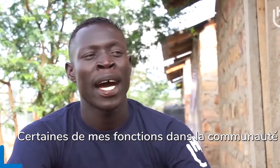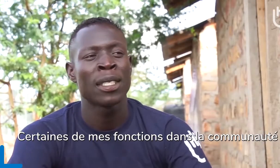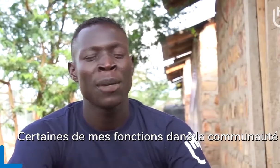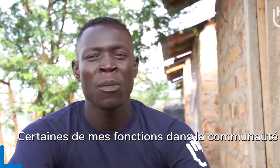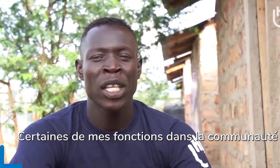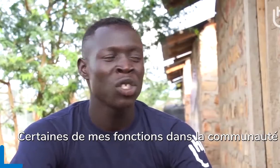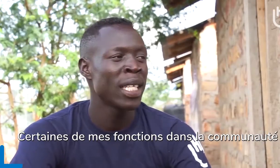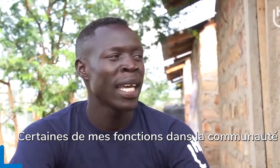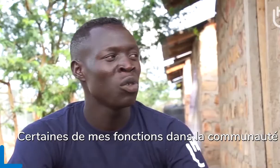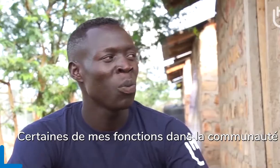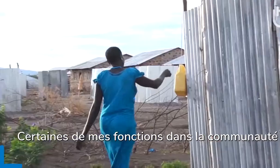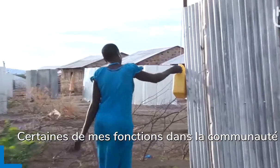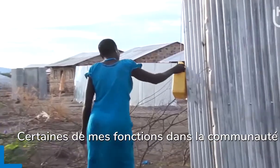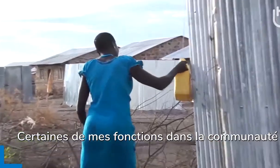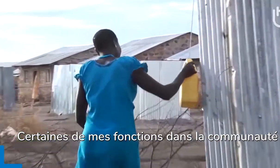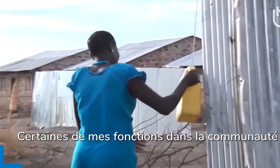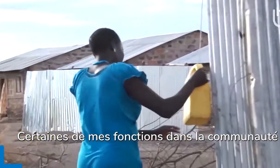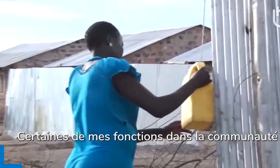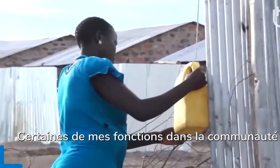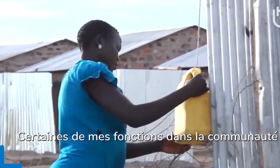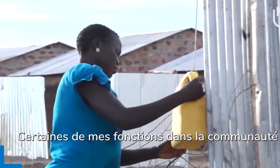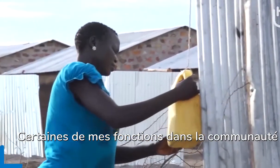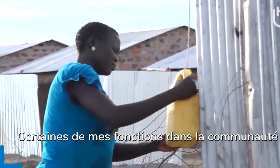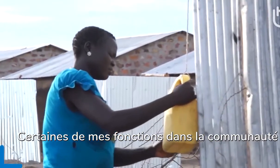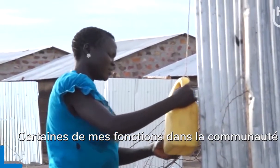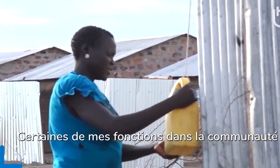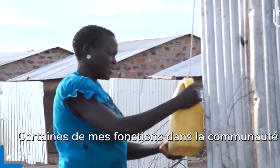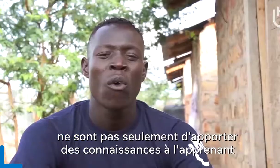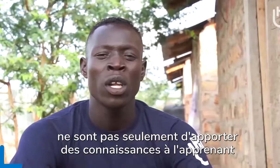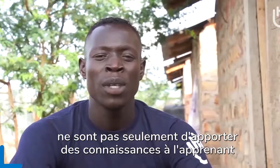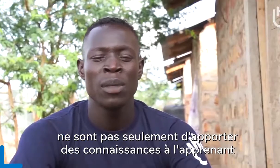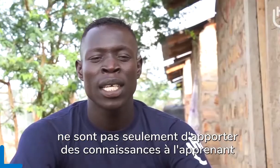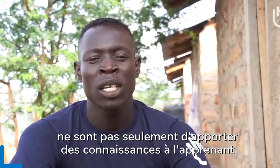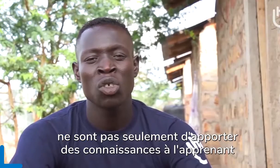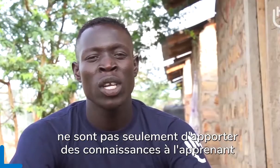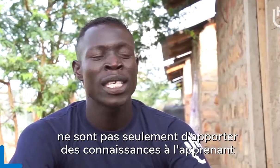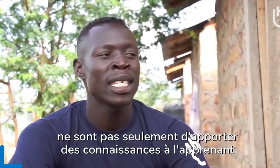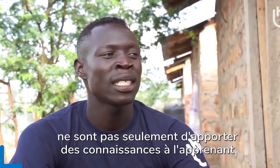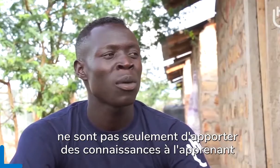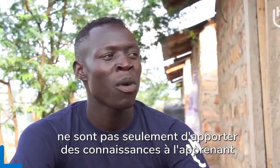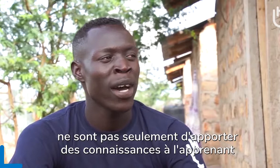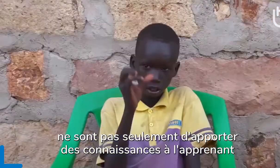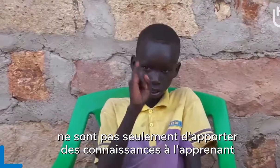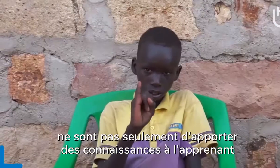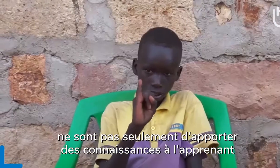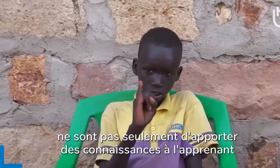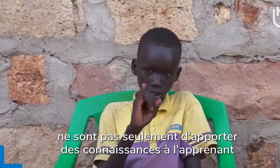Some of my details I normally do in the community, one of them is not only just providing the learner with the